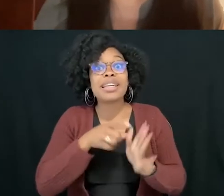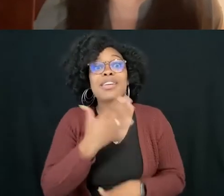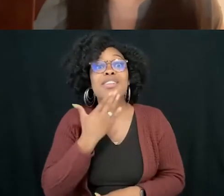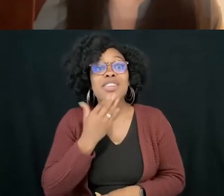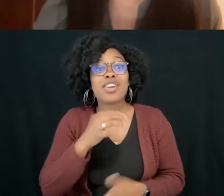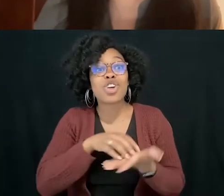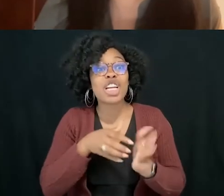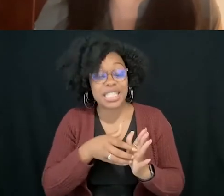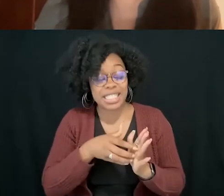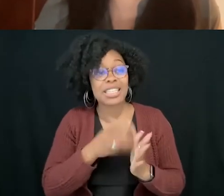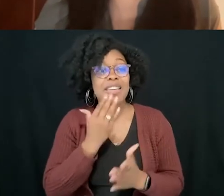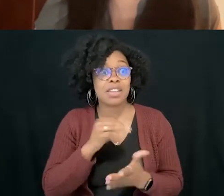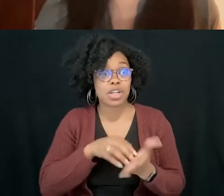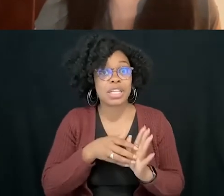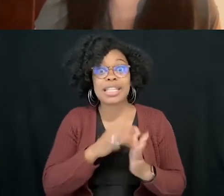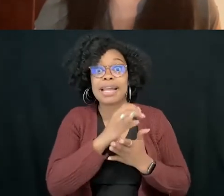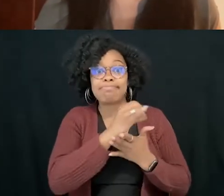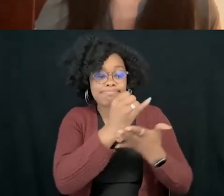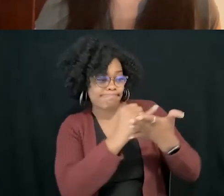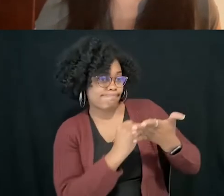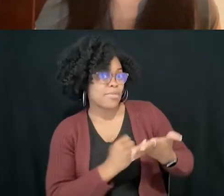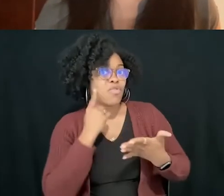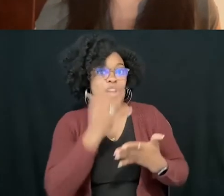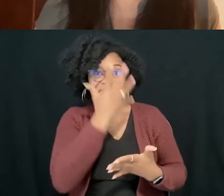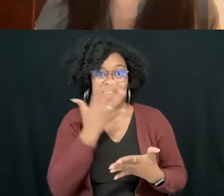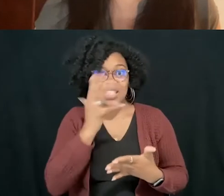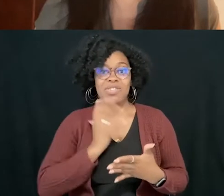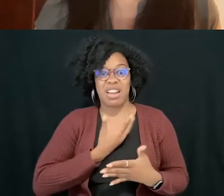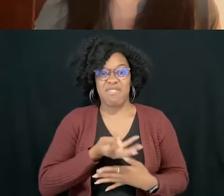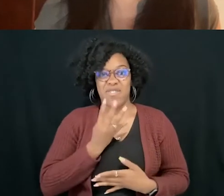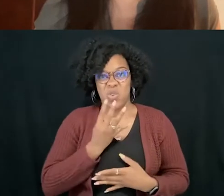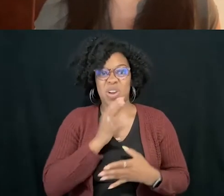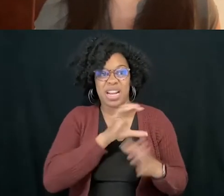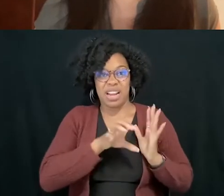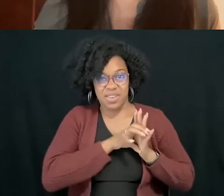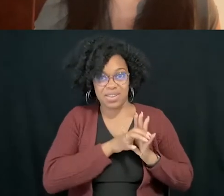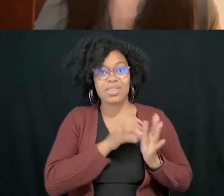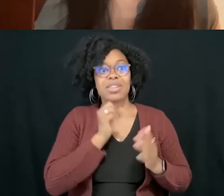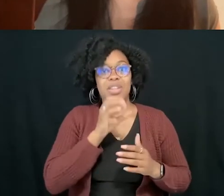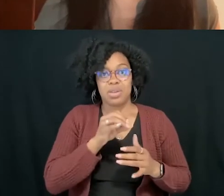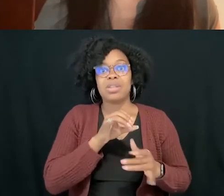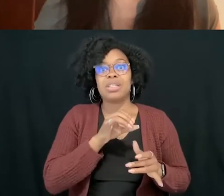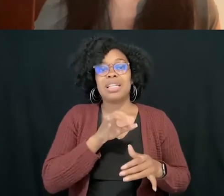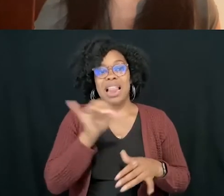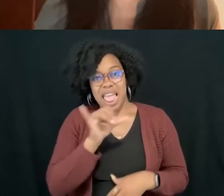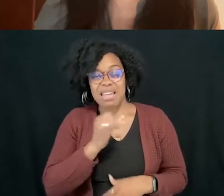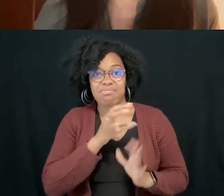are decorated to be the faces of the four characters. And so like the characters in the book, they're brightly colored. They're